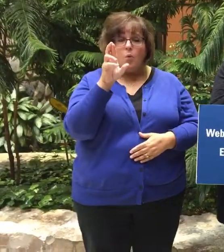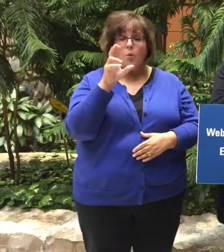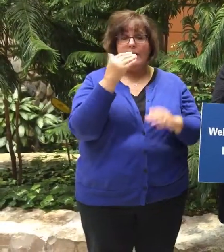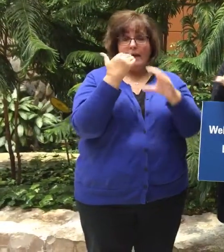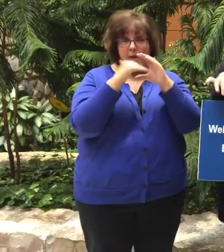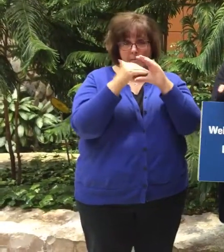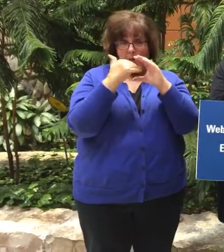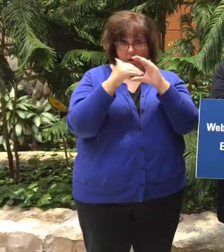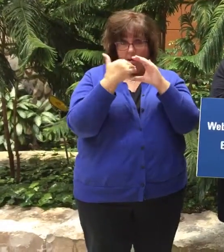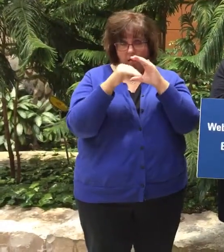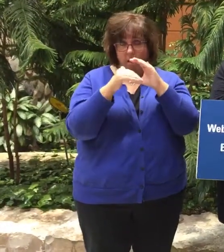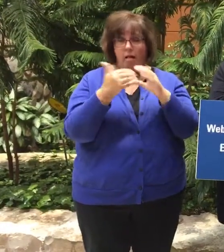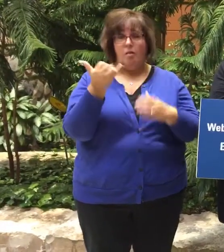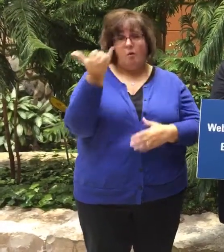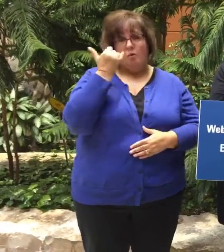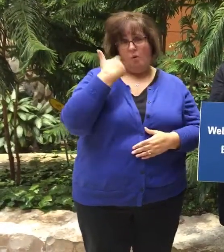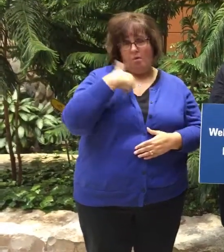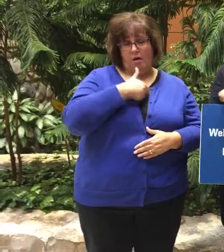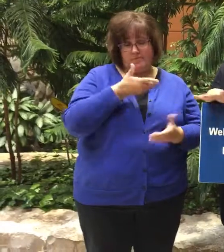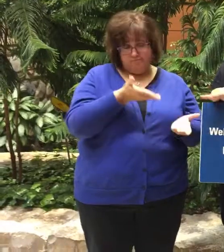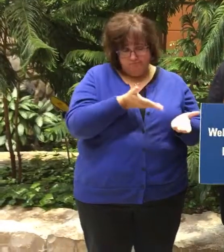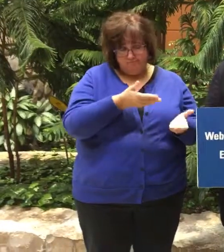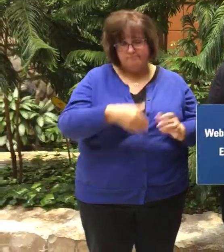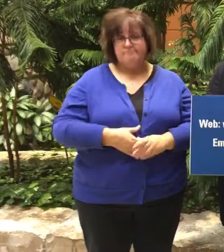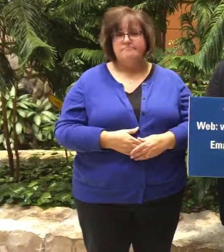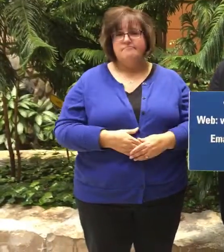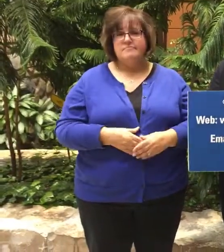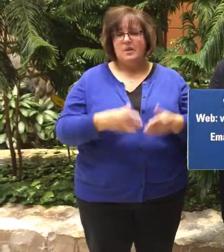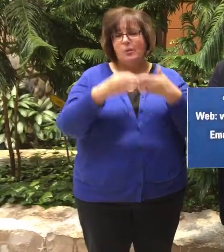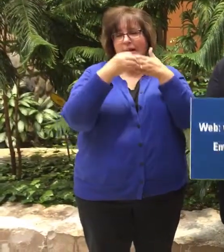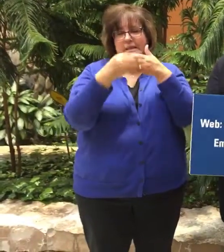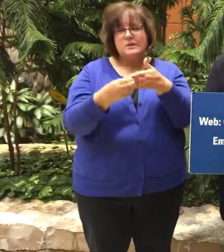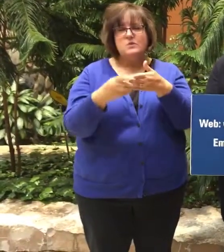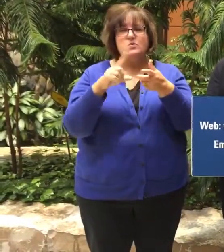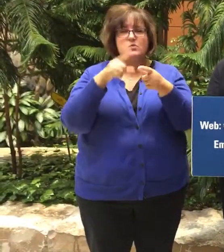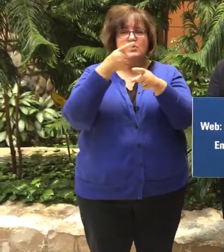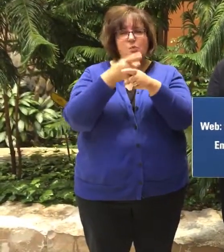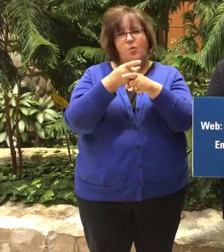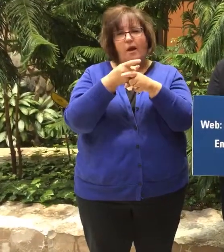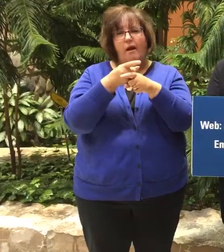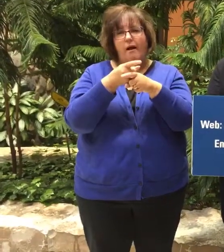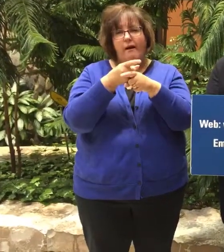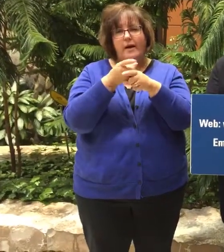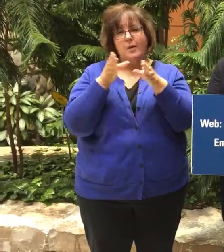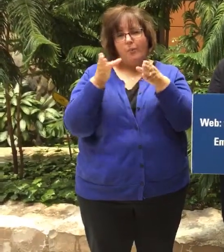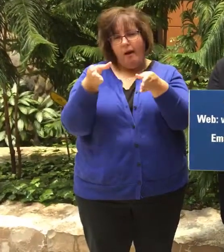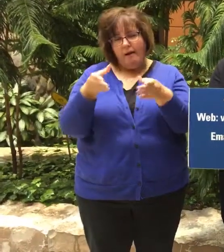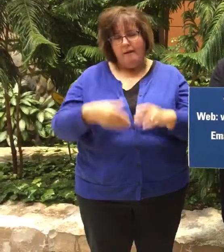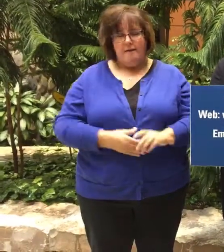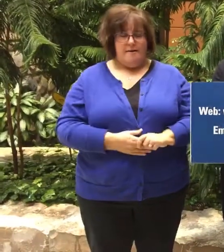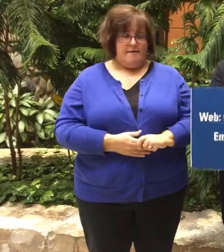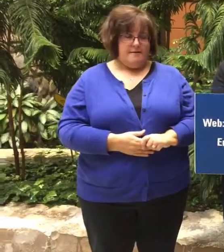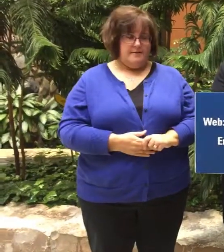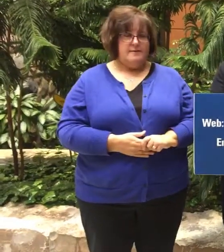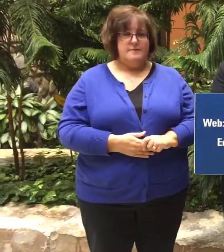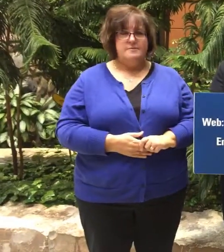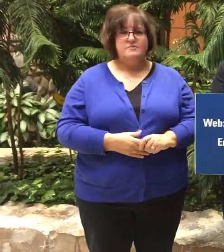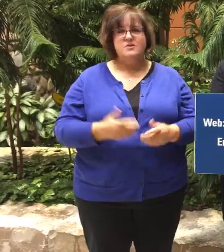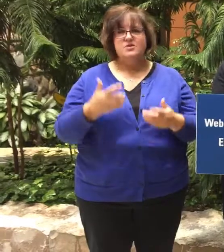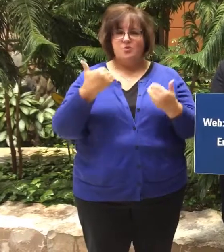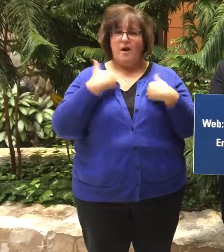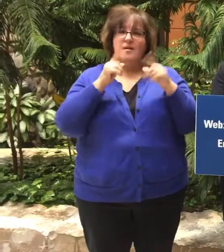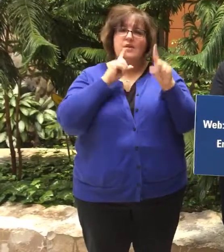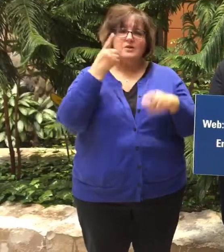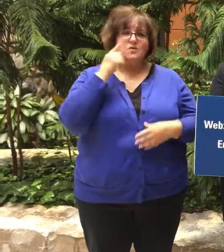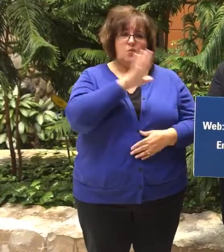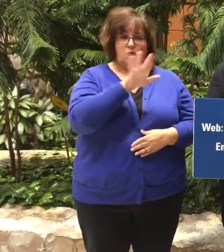email or call us and we can direct you in the right way to answering those